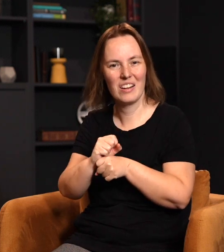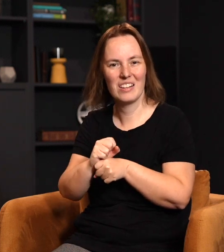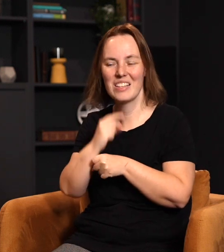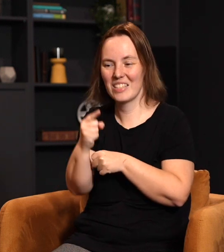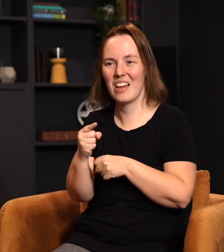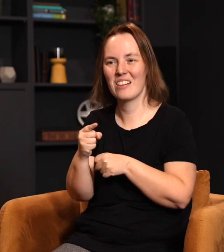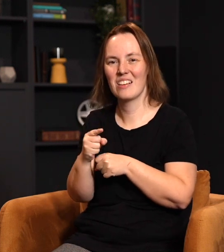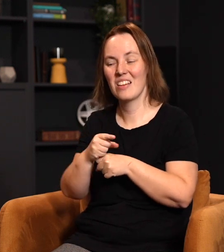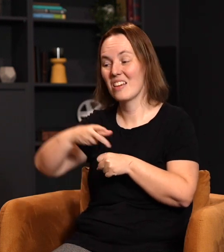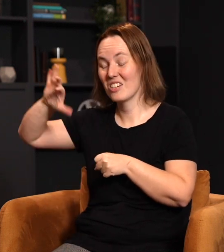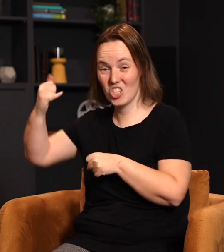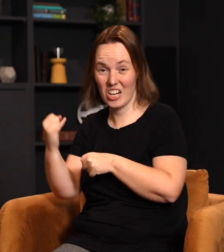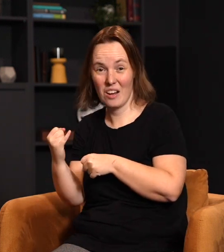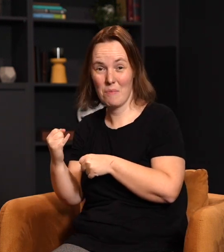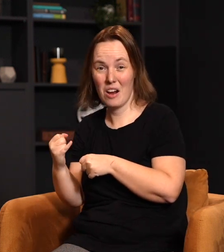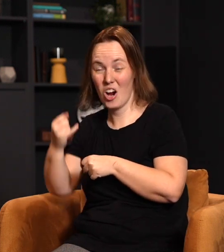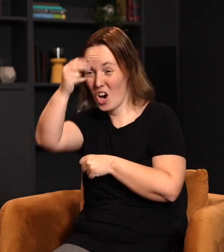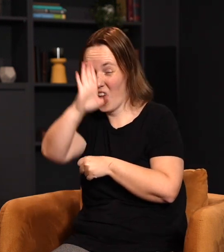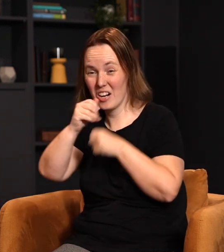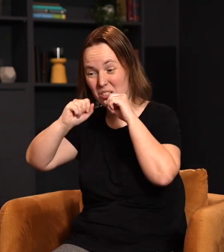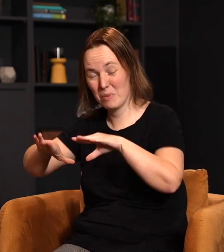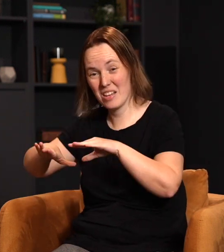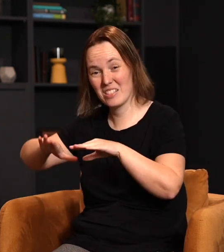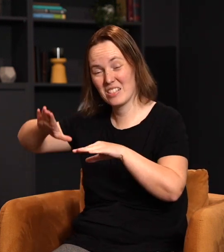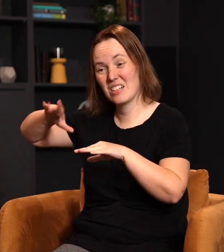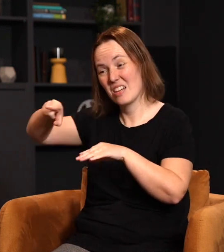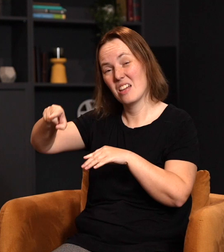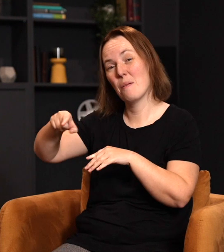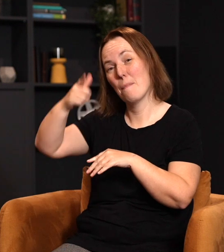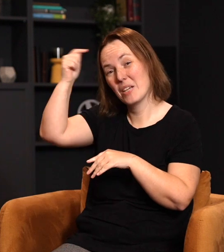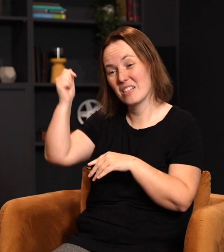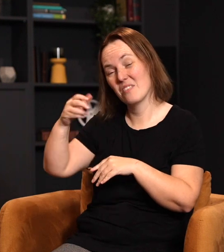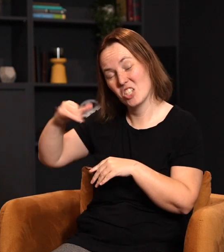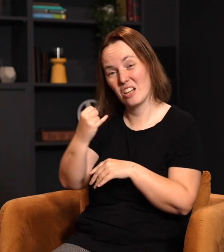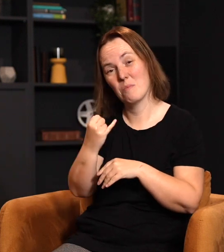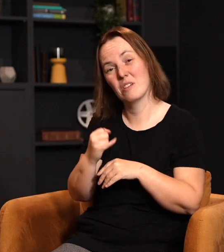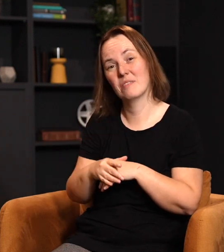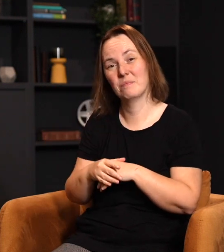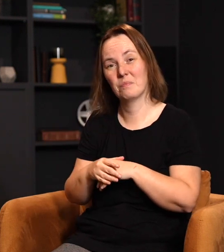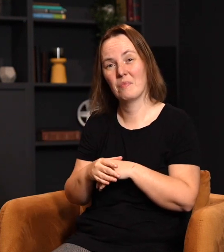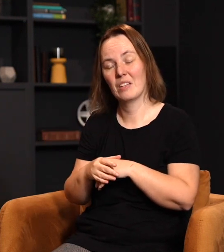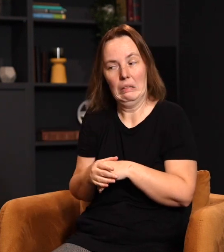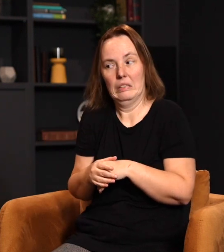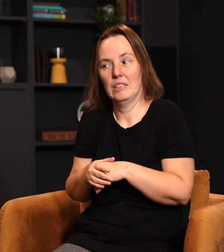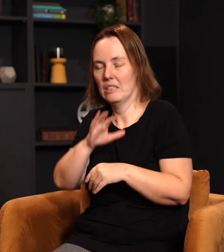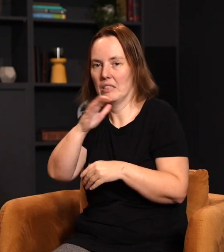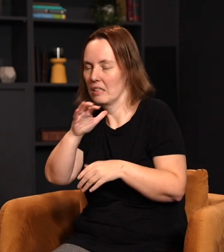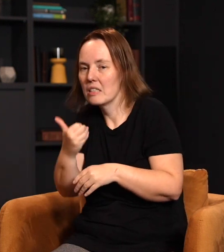himself. He said that Jacob, he said, God has blessed me because of you, and I don't want you